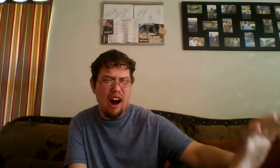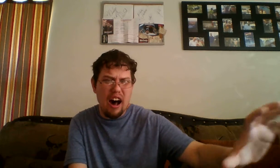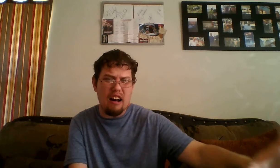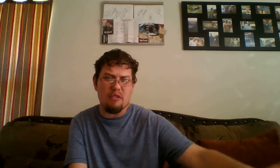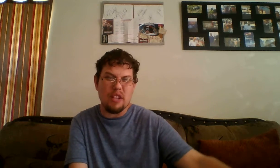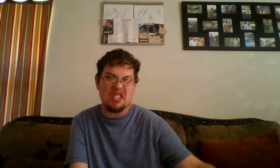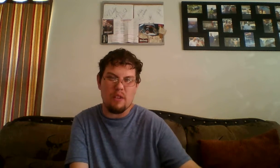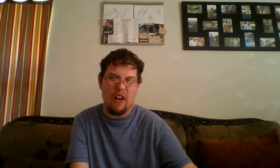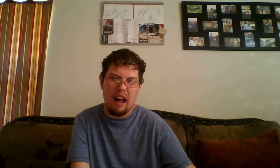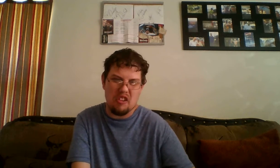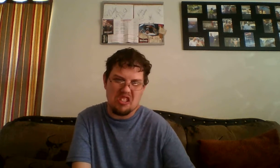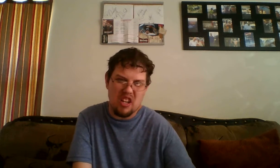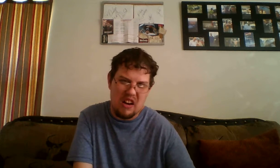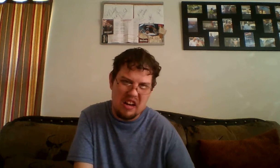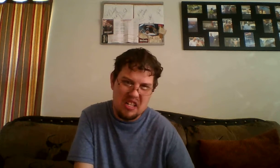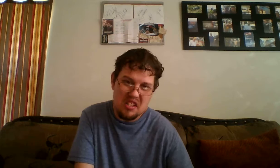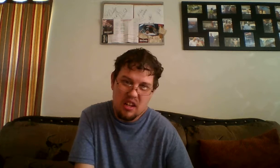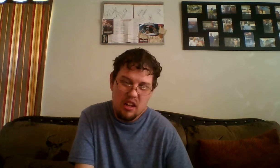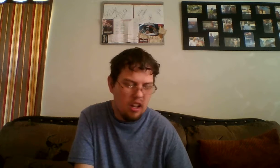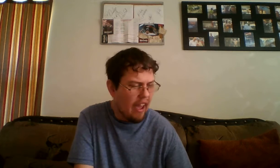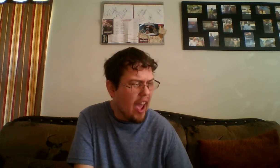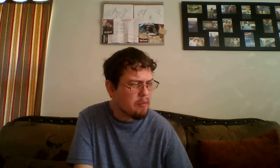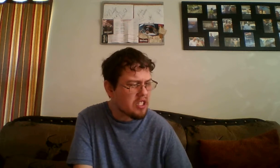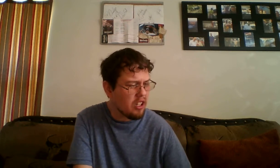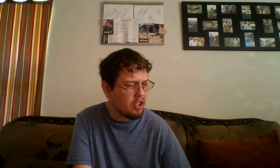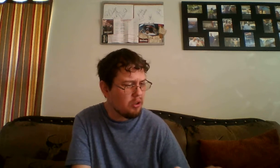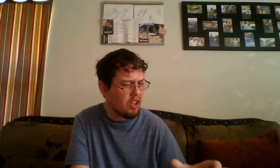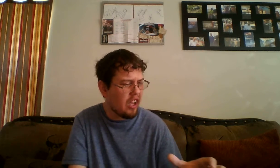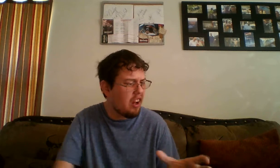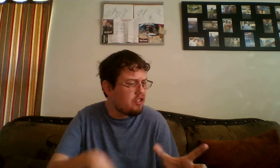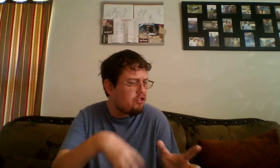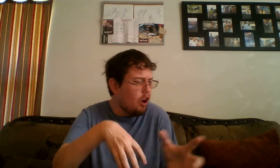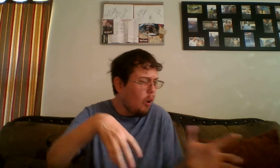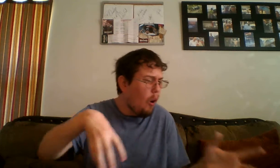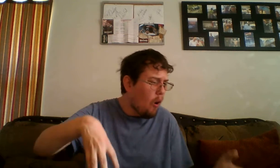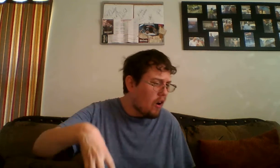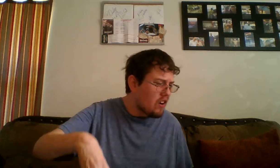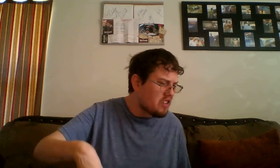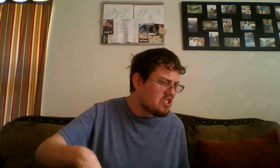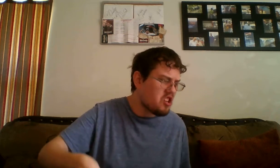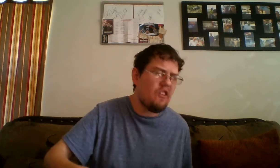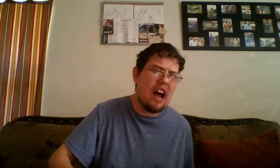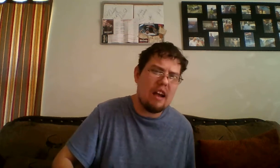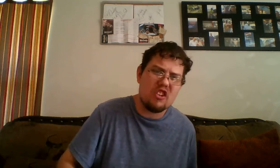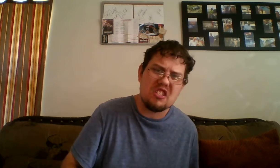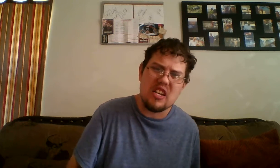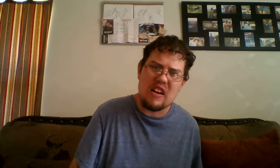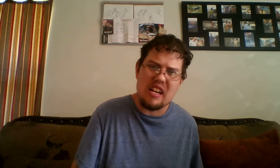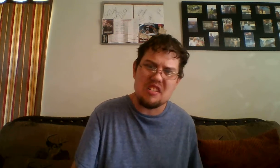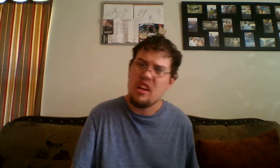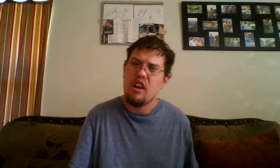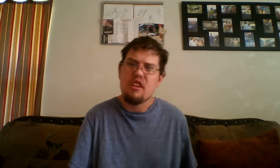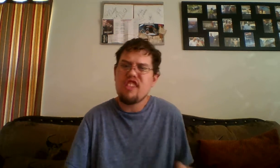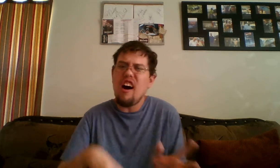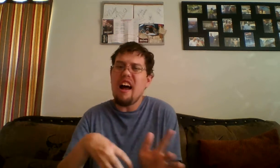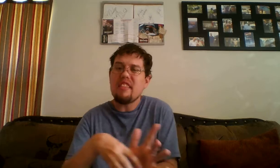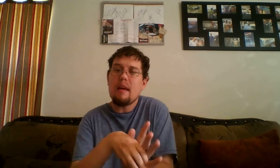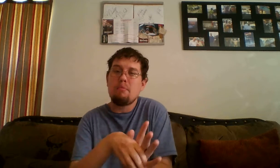the Survivor Series. Absolutely adored the Survivor Series. Thought that